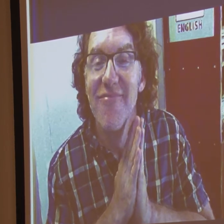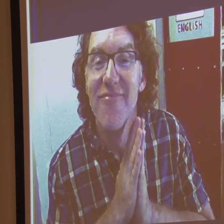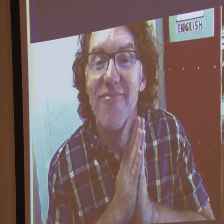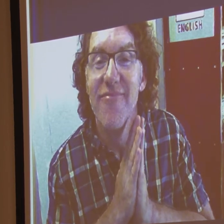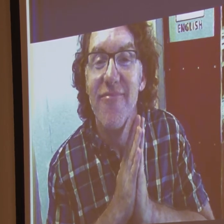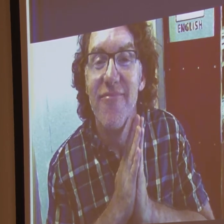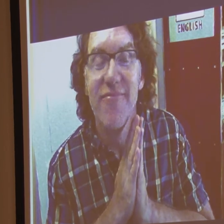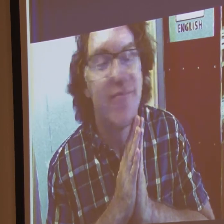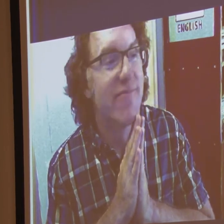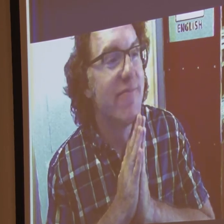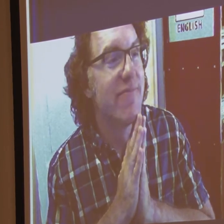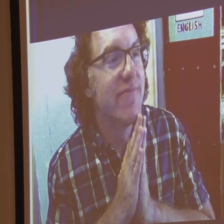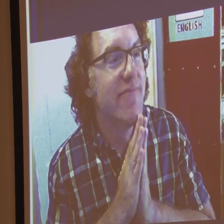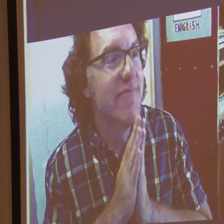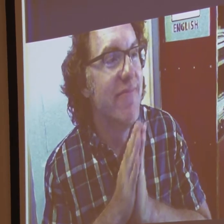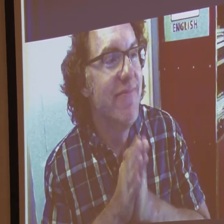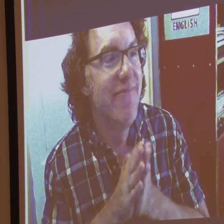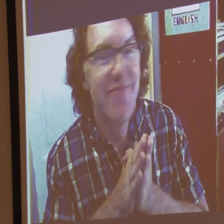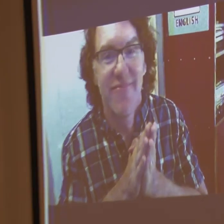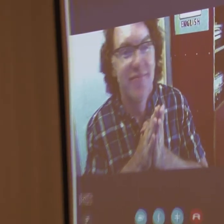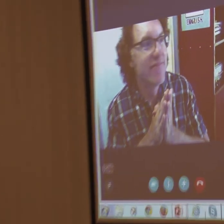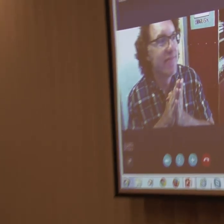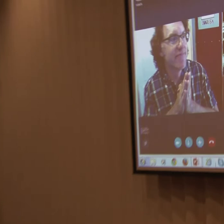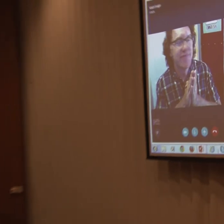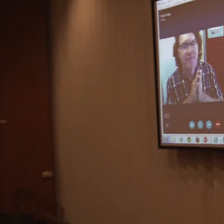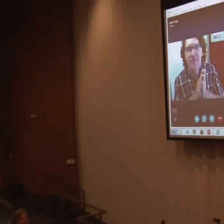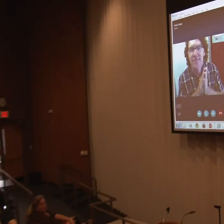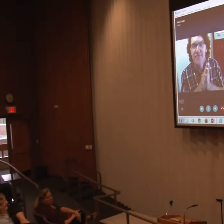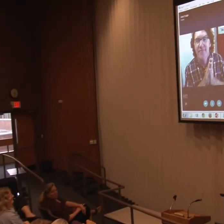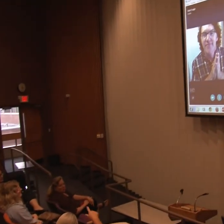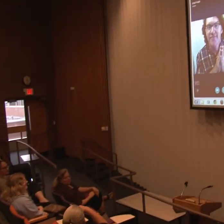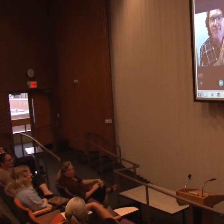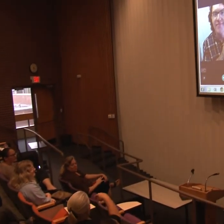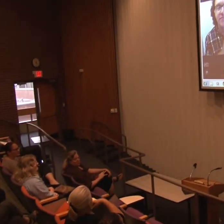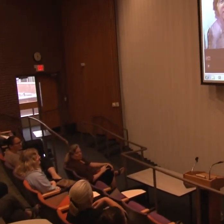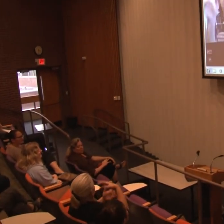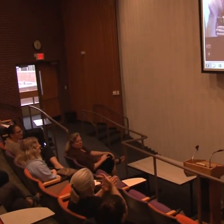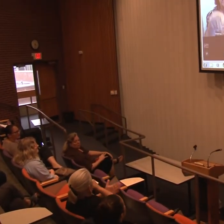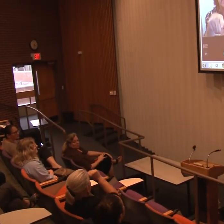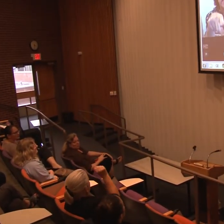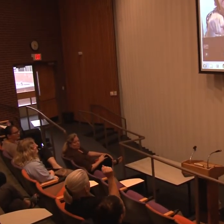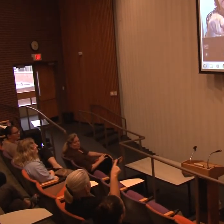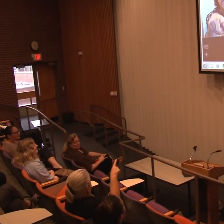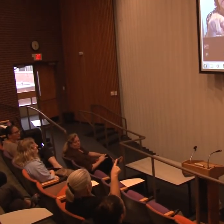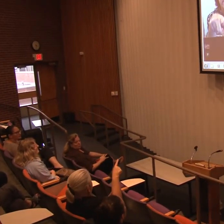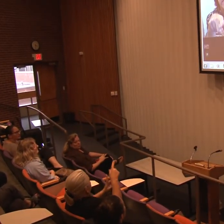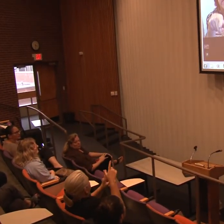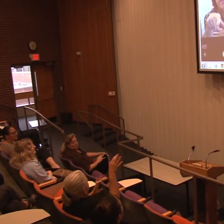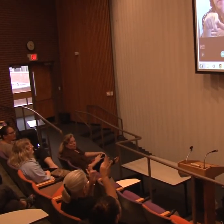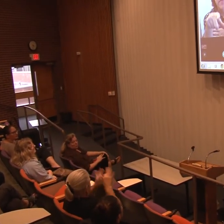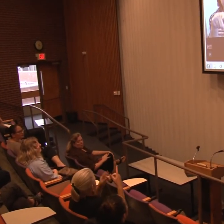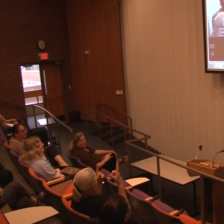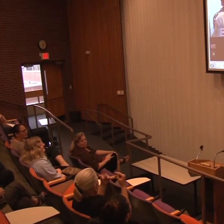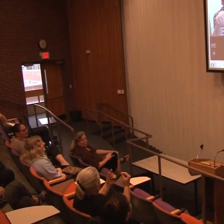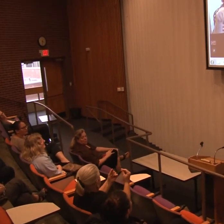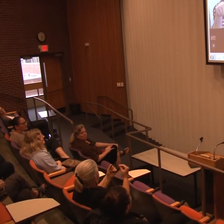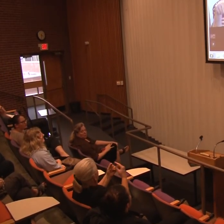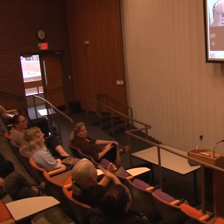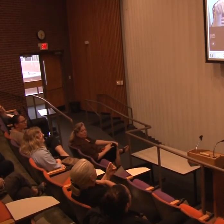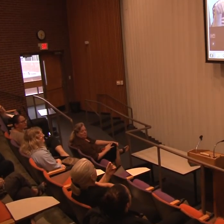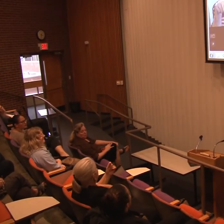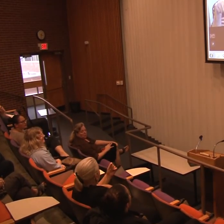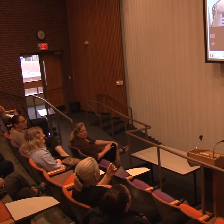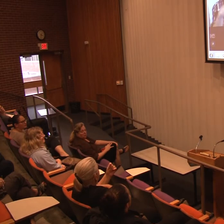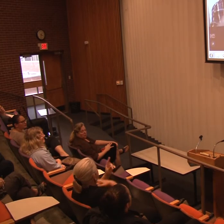So if anyone has a question they'd like to ask Matt, if you could come down